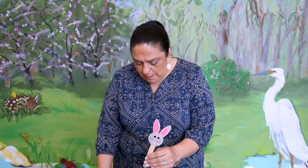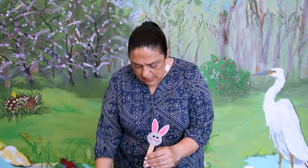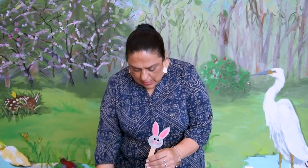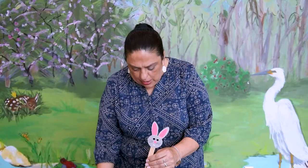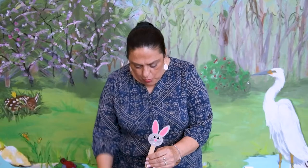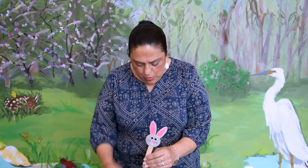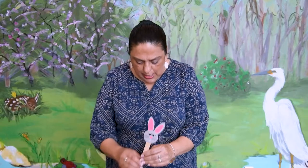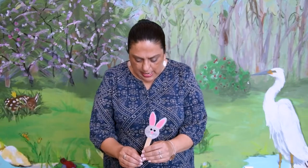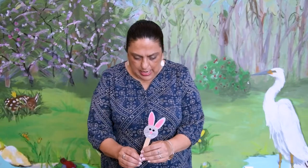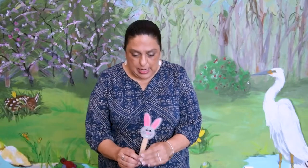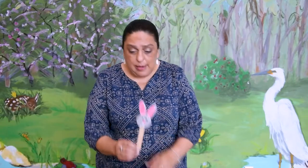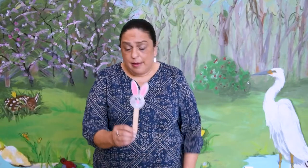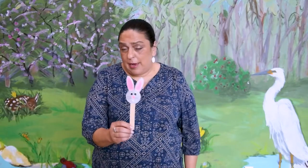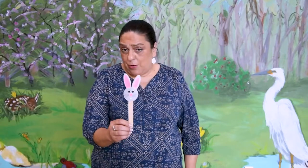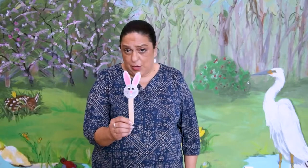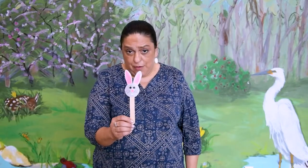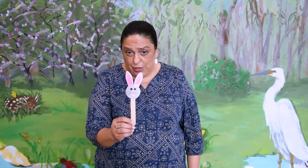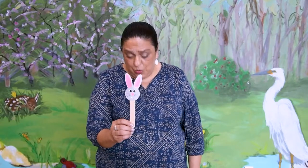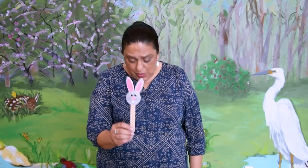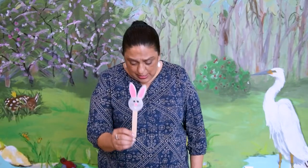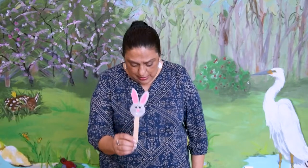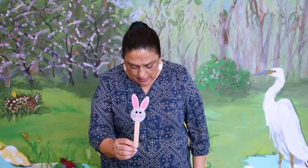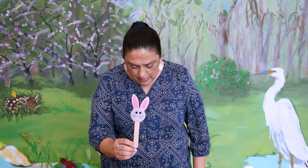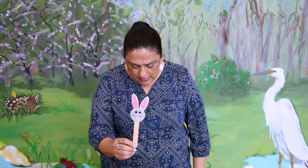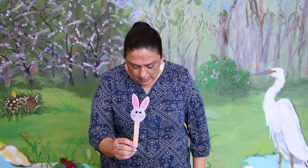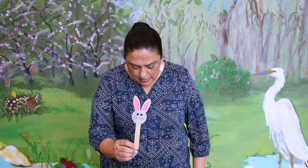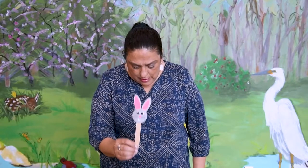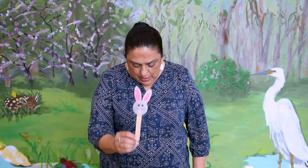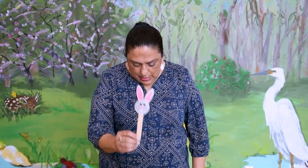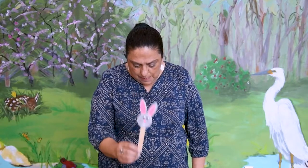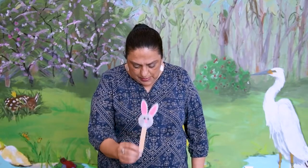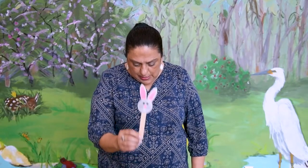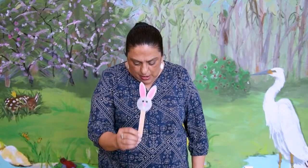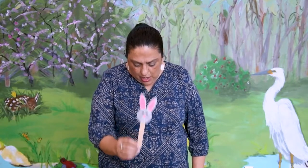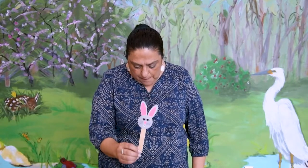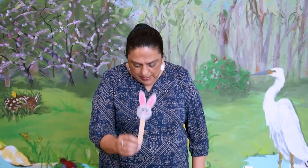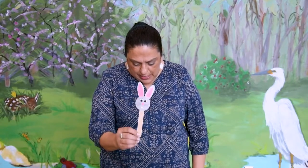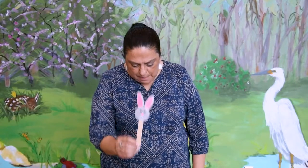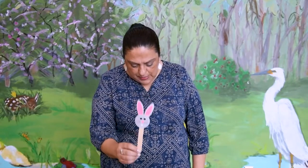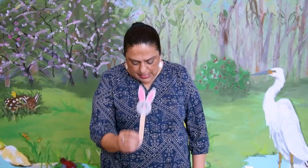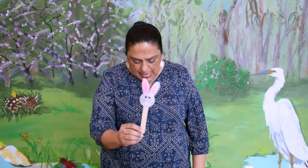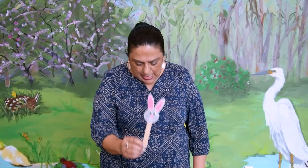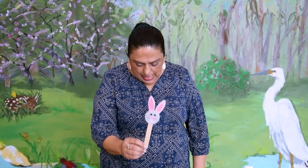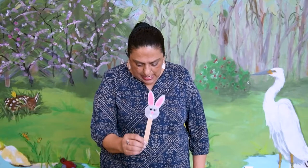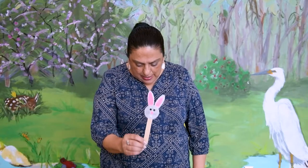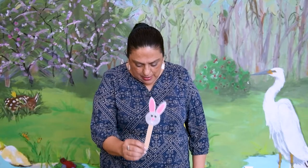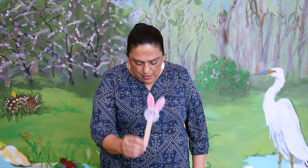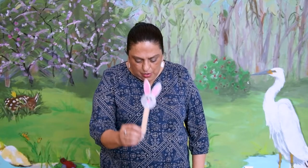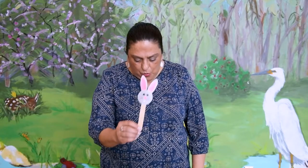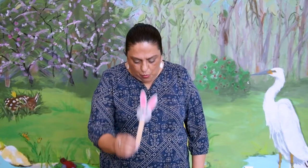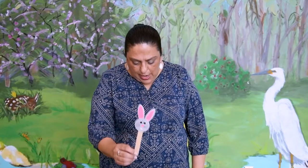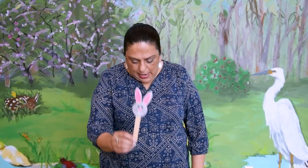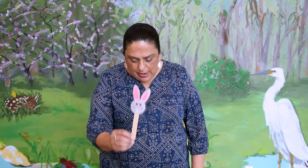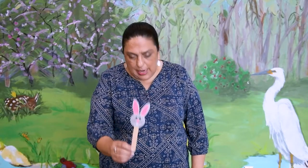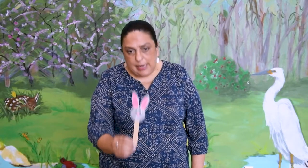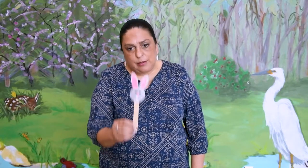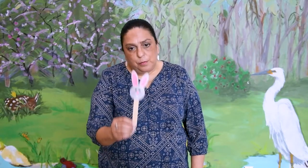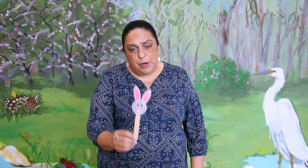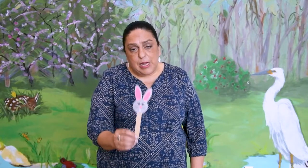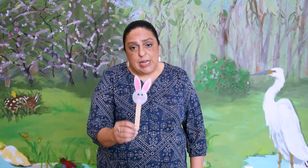Now we have only one. Hippity hop and hippity hey. One little bunny